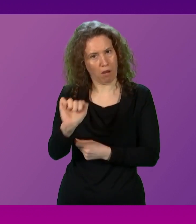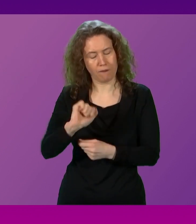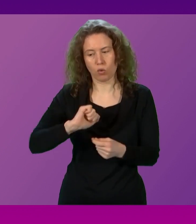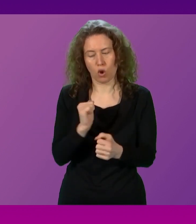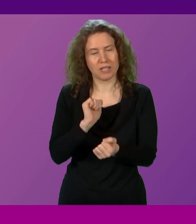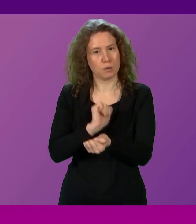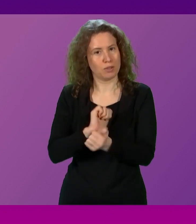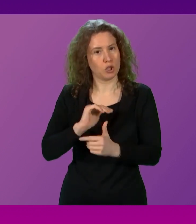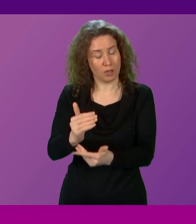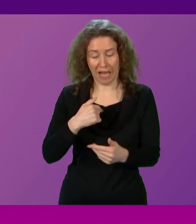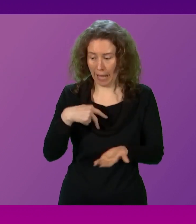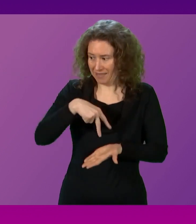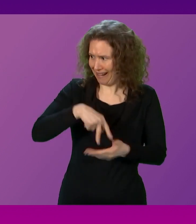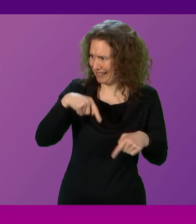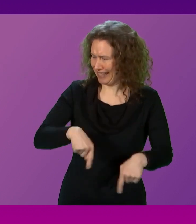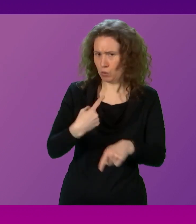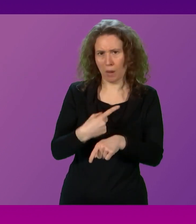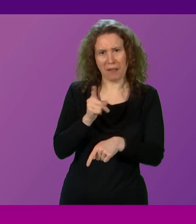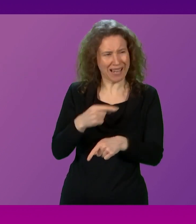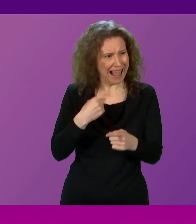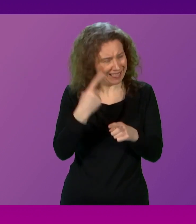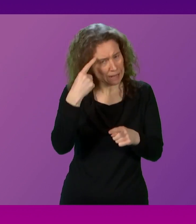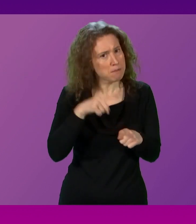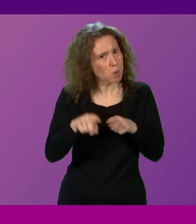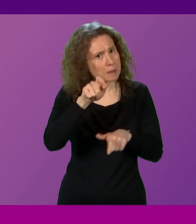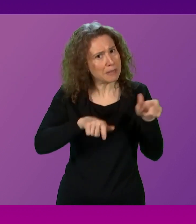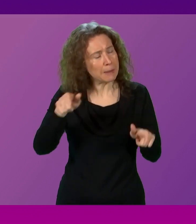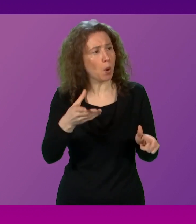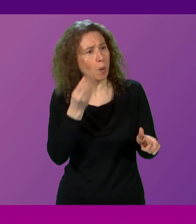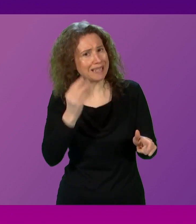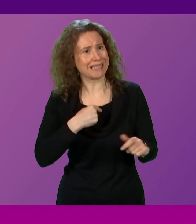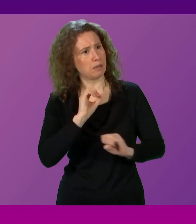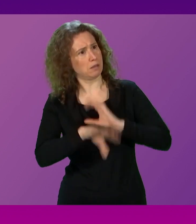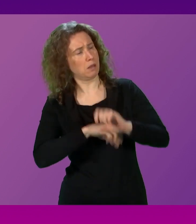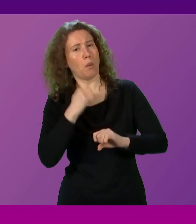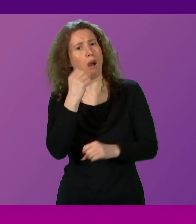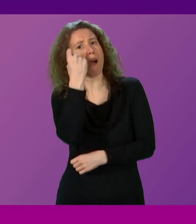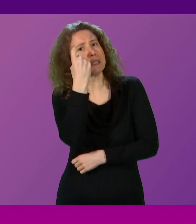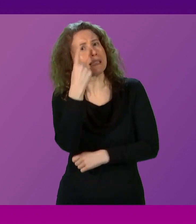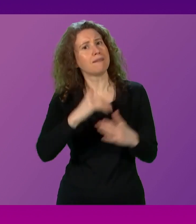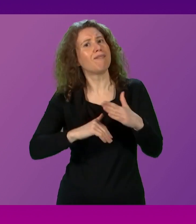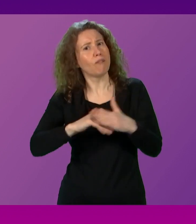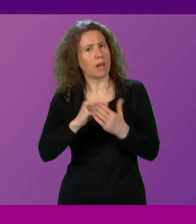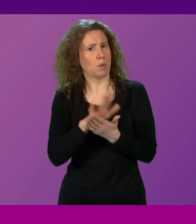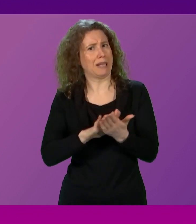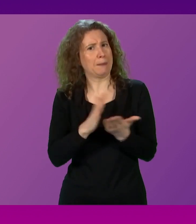Prison Service. The very fact I am standing here and addressing them, and I think most people listening to what I am saying right now will understand fully